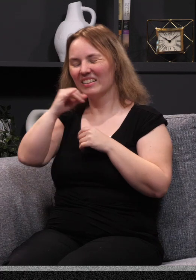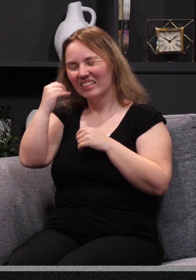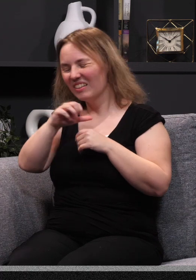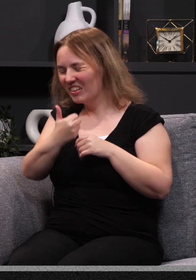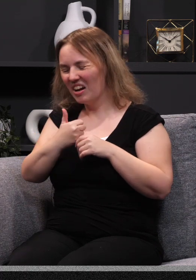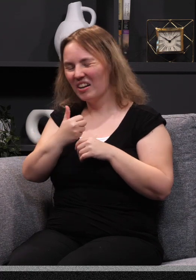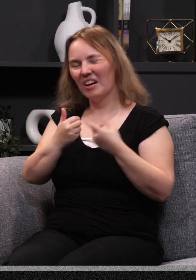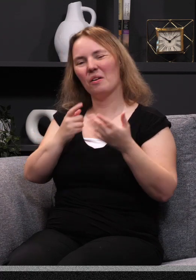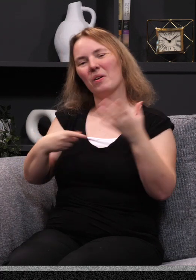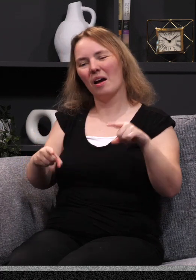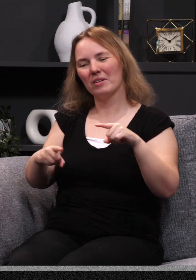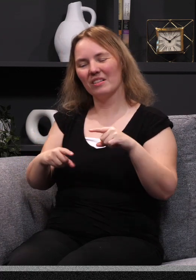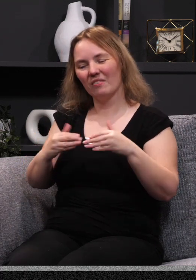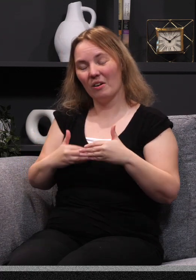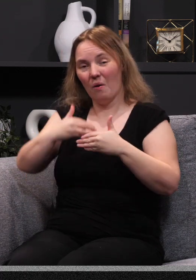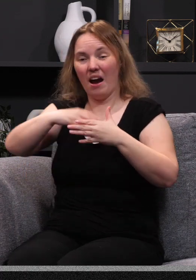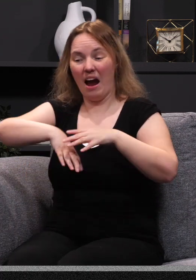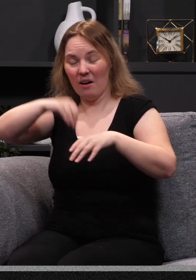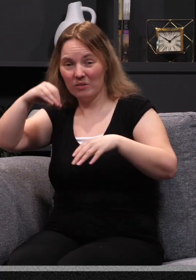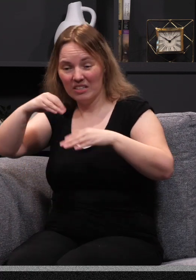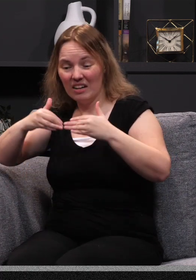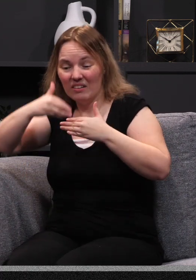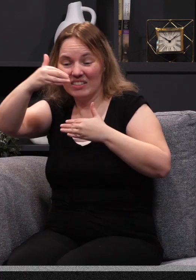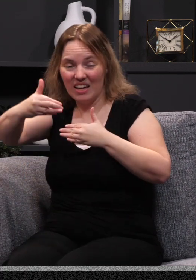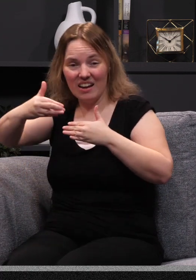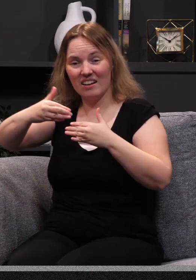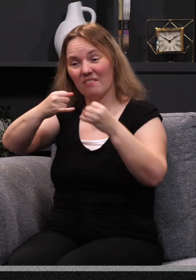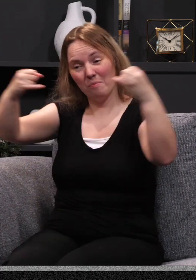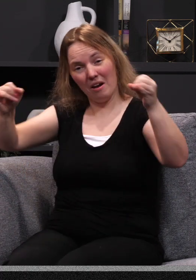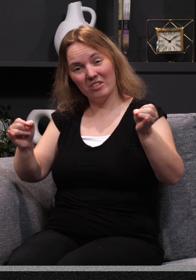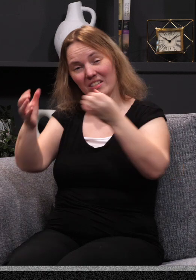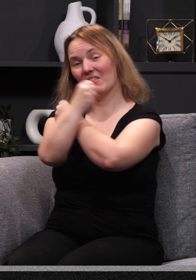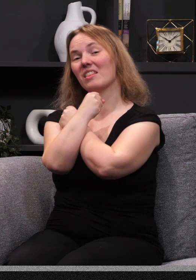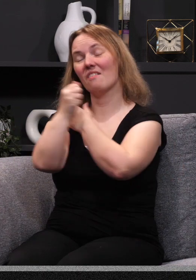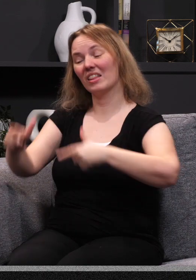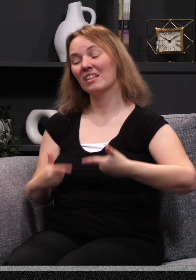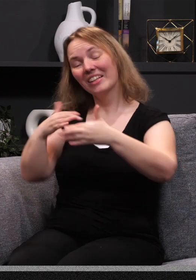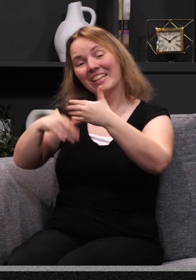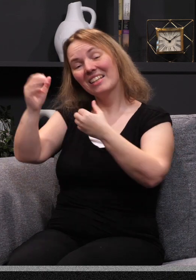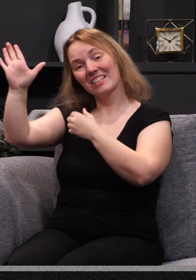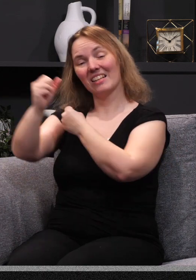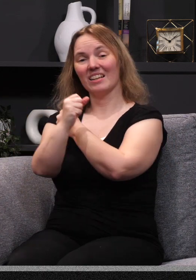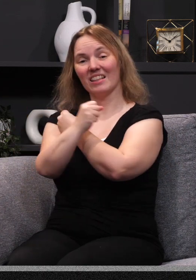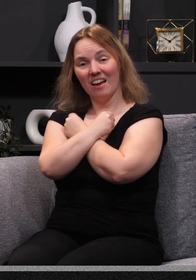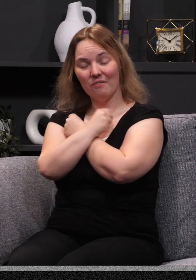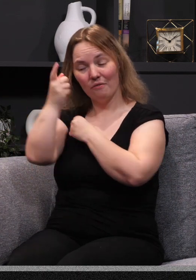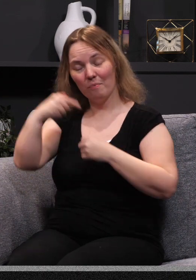not, what happens if I walk outside of that love, if I stop growing in that love, living in his love